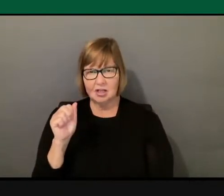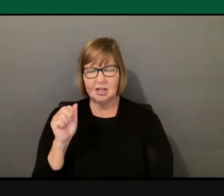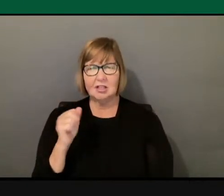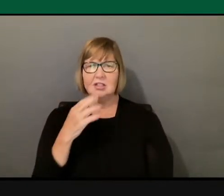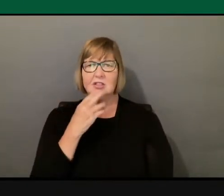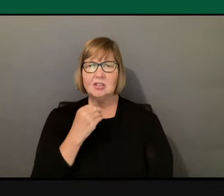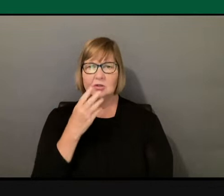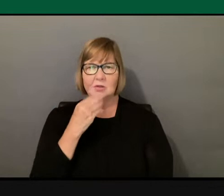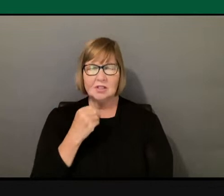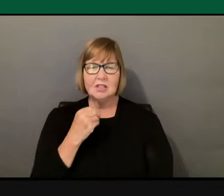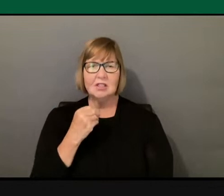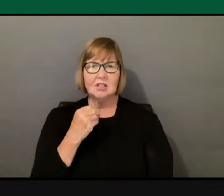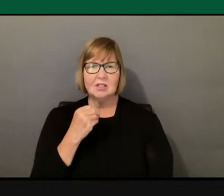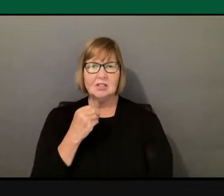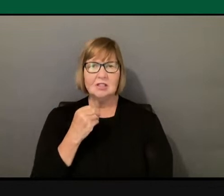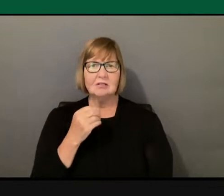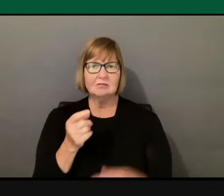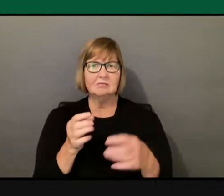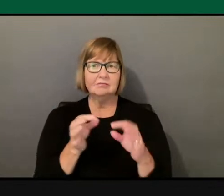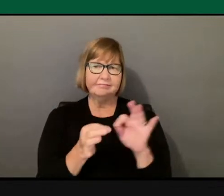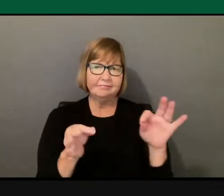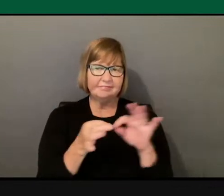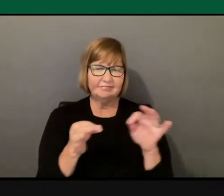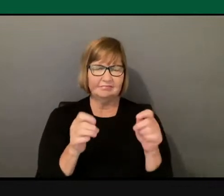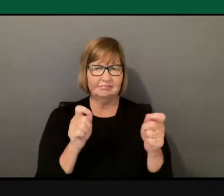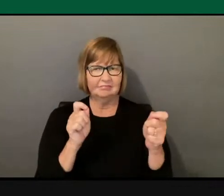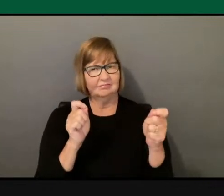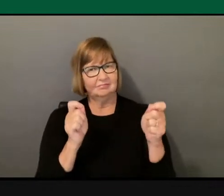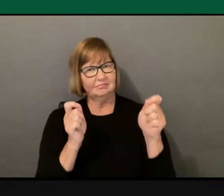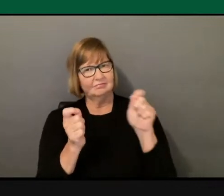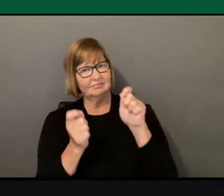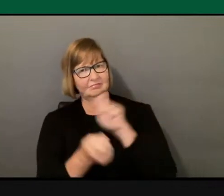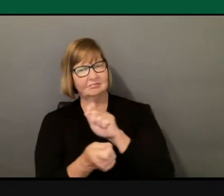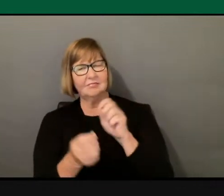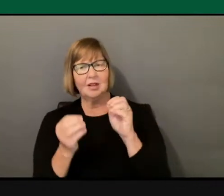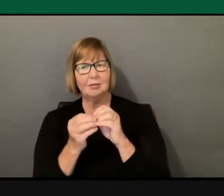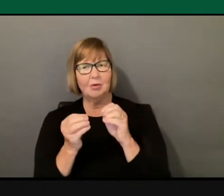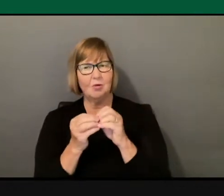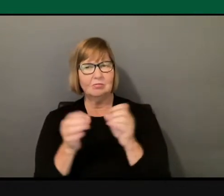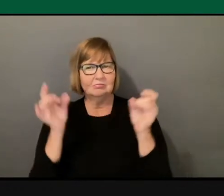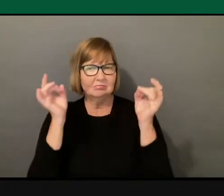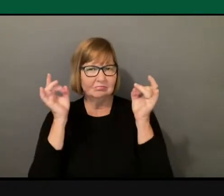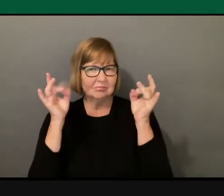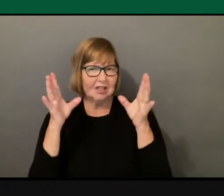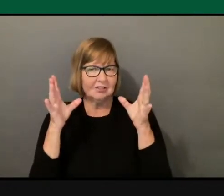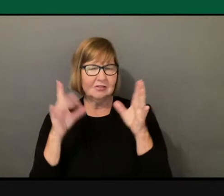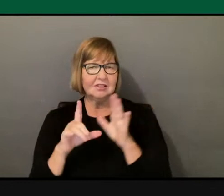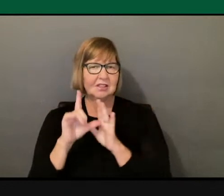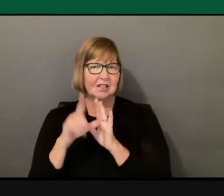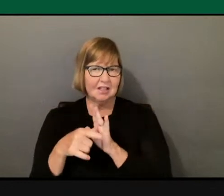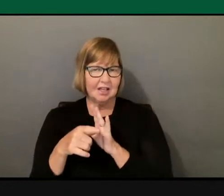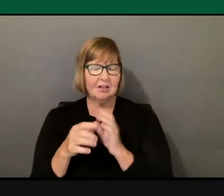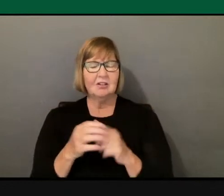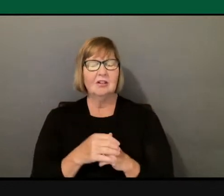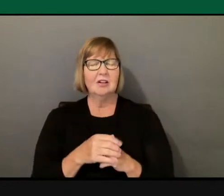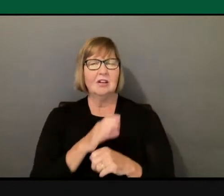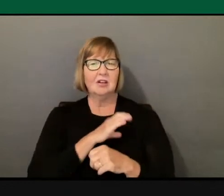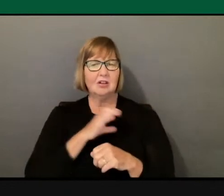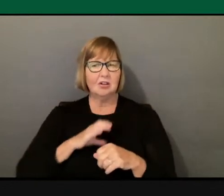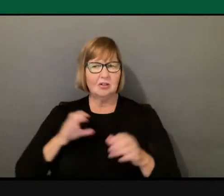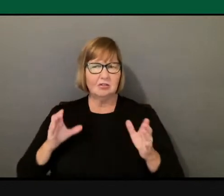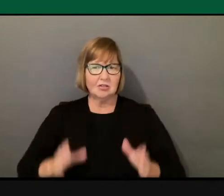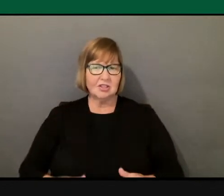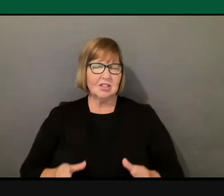something much more monstrous later on in Christianity. So Christianity is often seen as